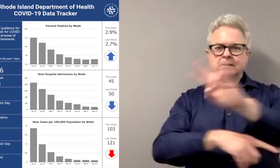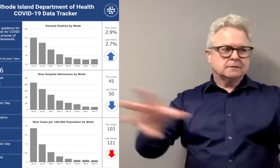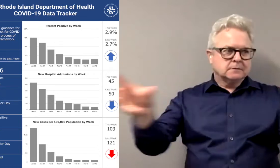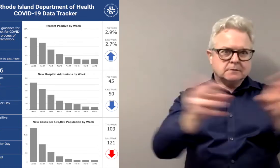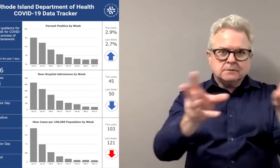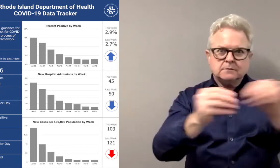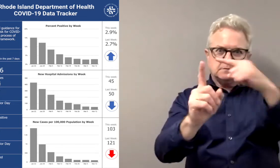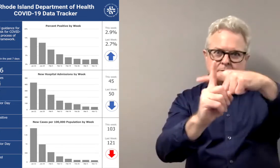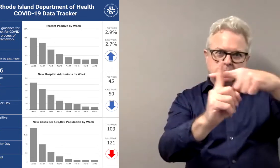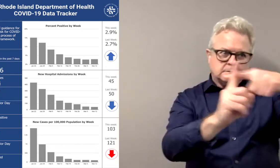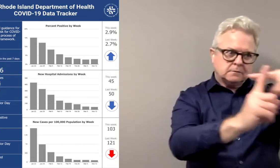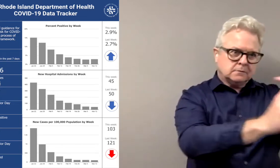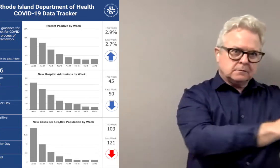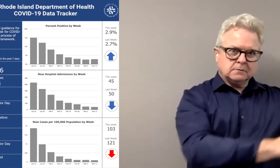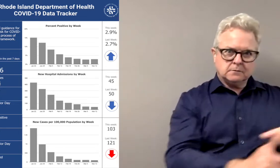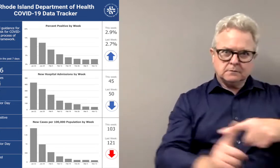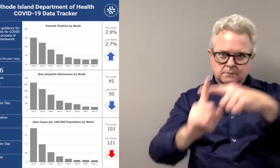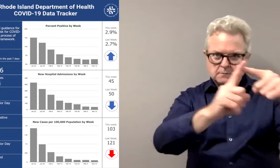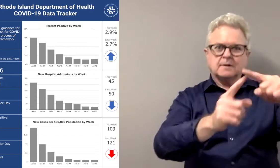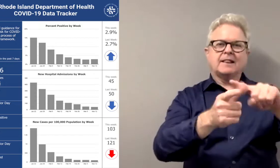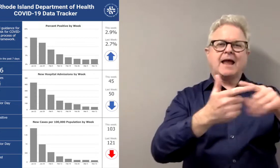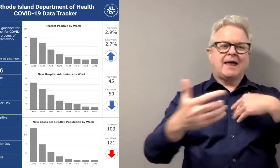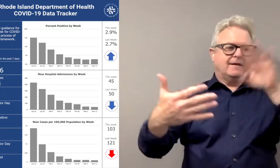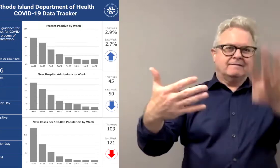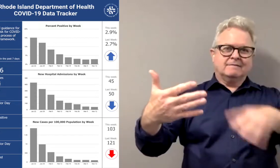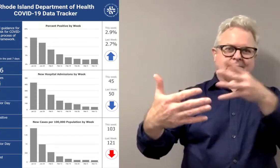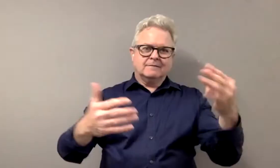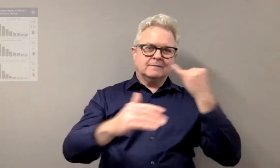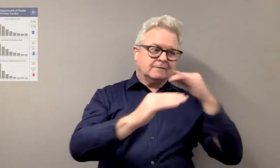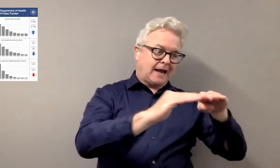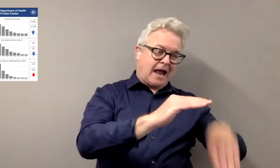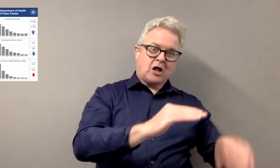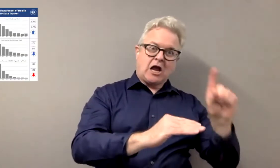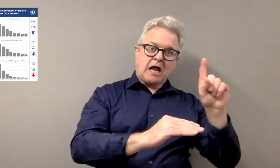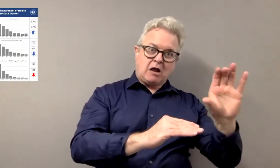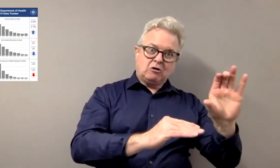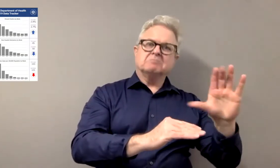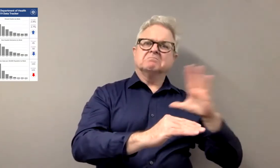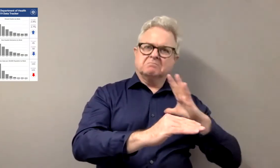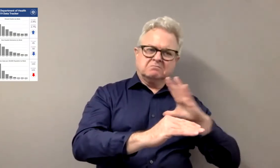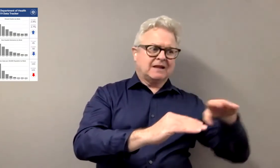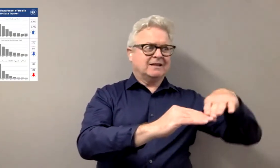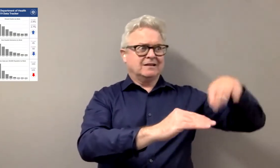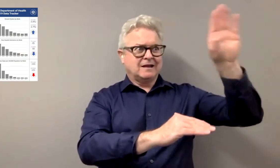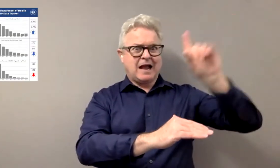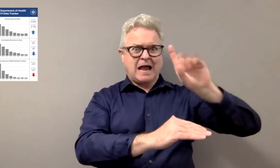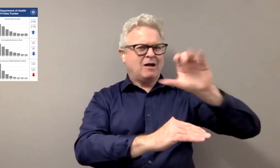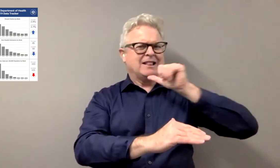many average over a seven-day period of who tested positive. And then they created their graph based on that, based on per